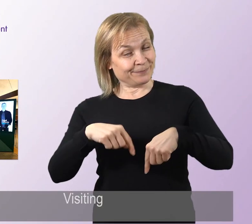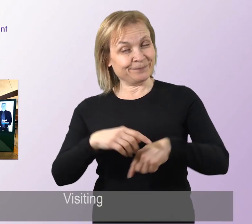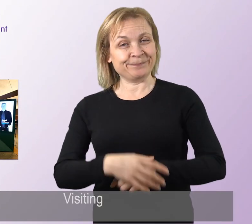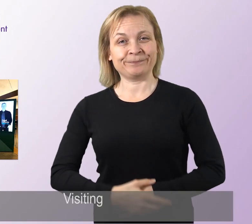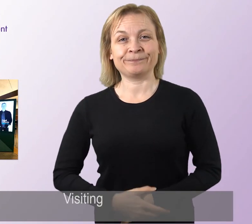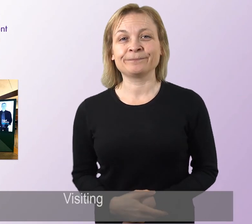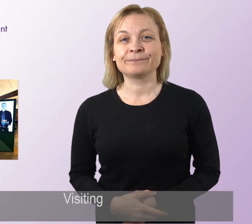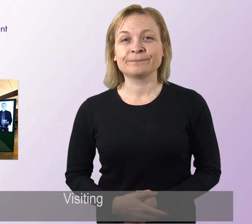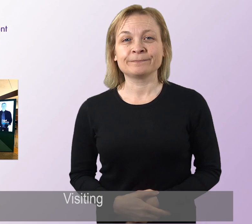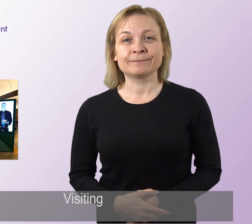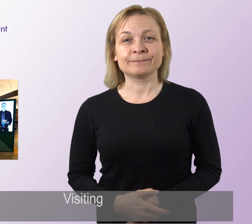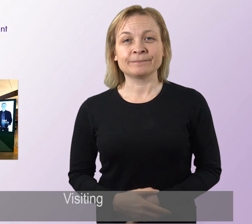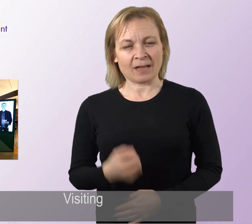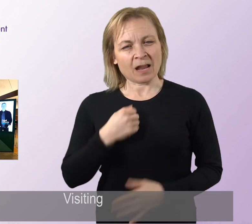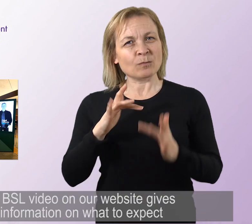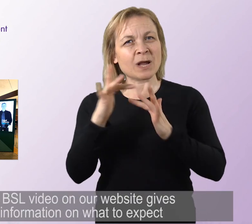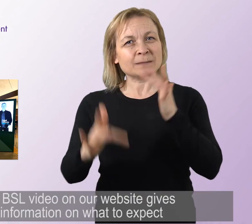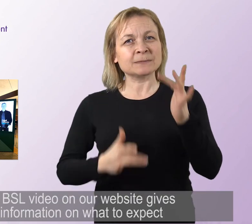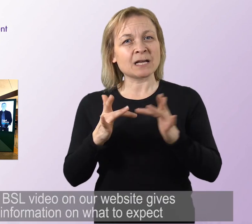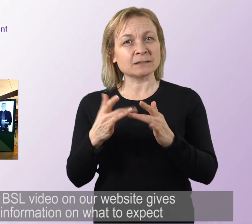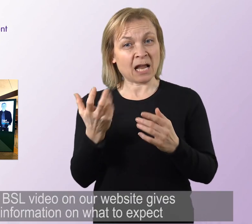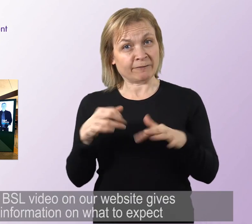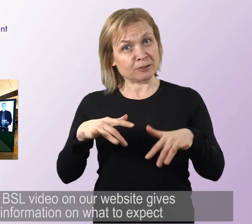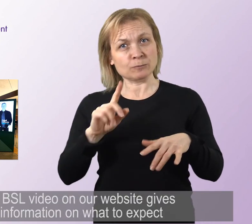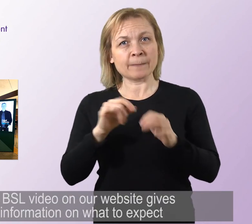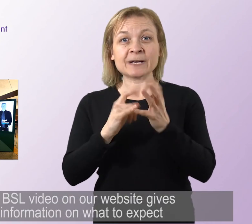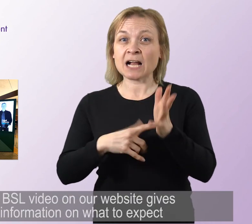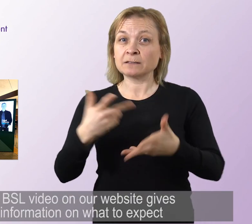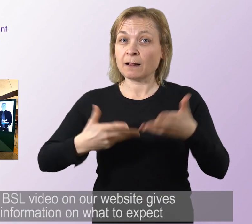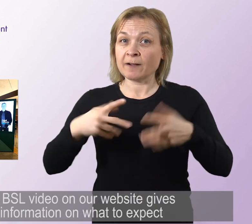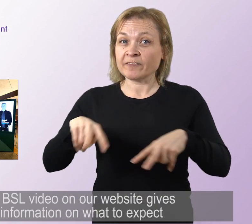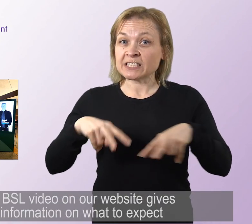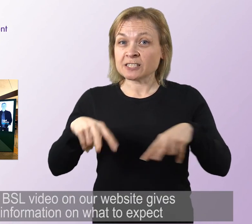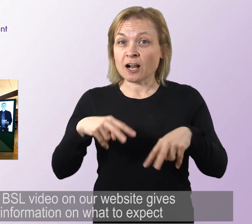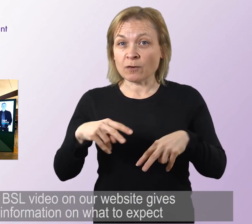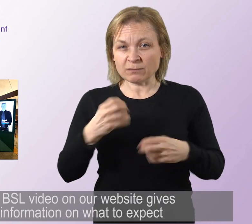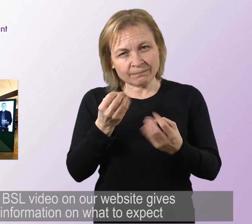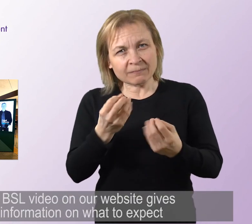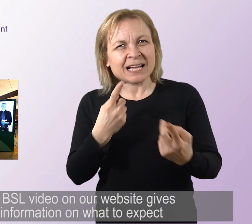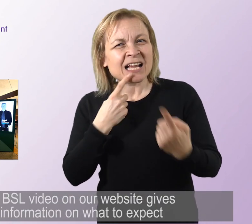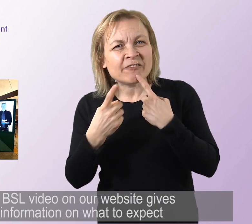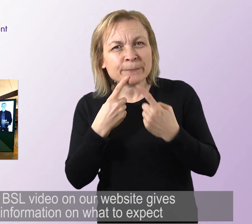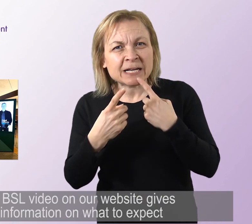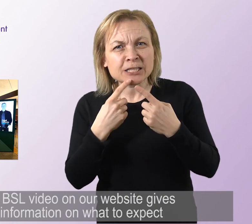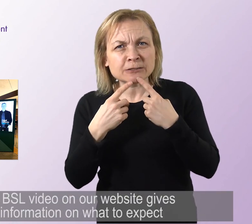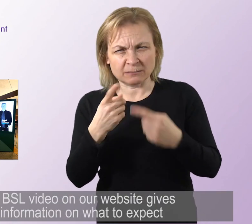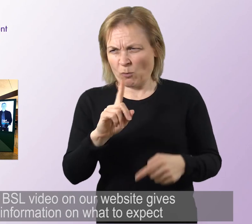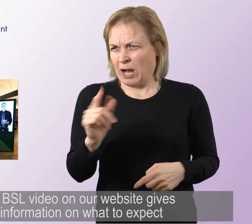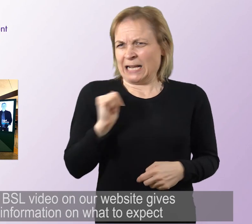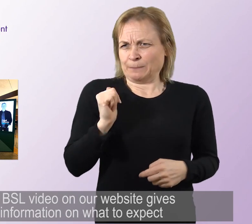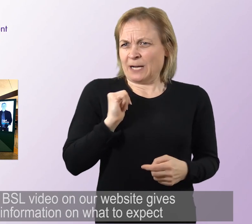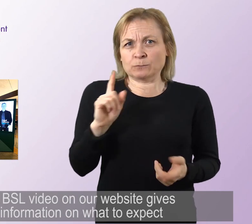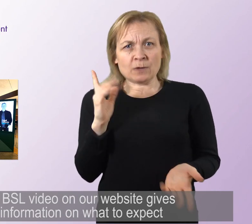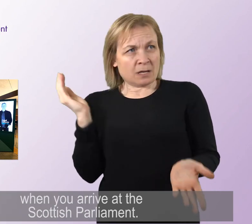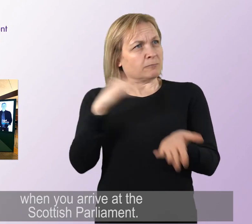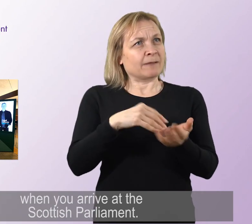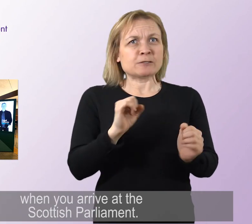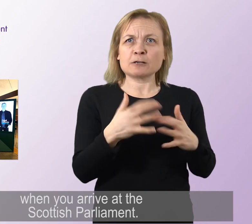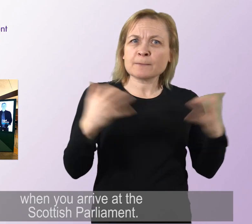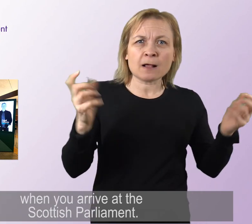Visiting A BSL video on our website gives information on what to expect when you arrive